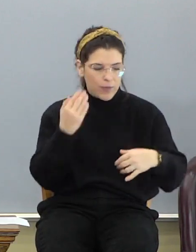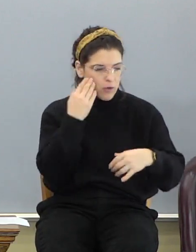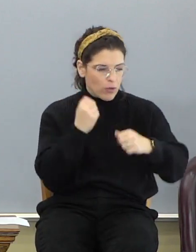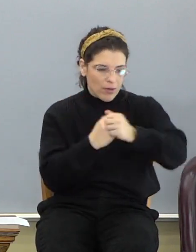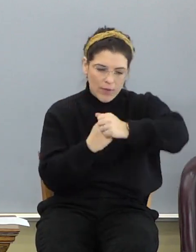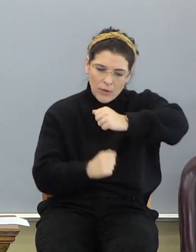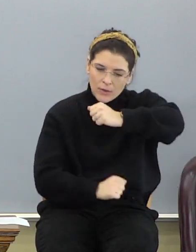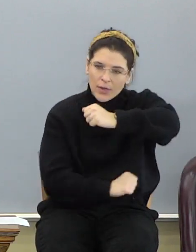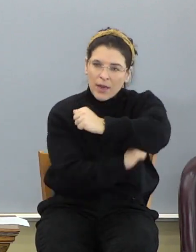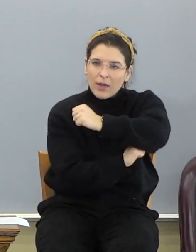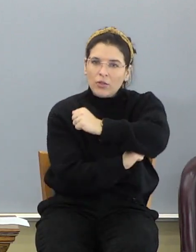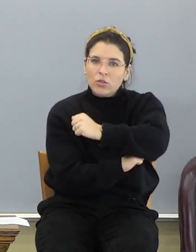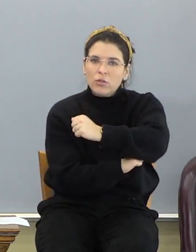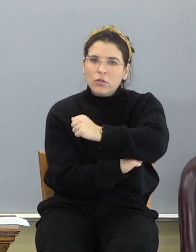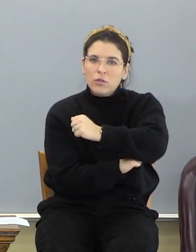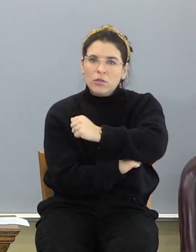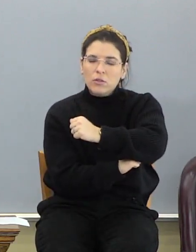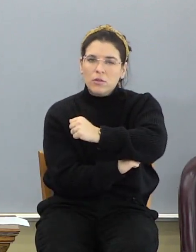foundation was supposed to be.